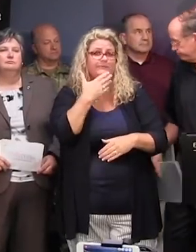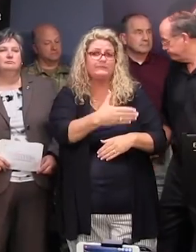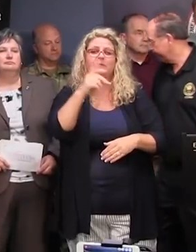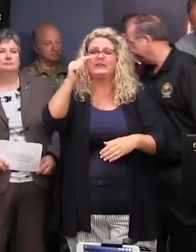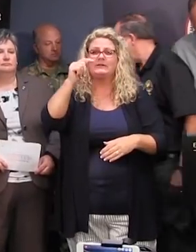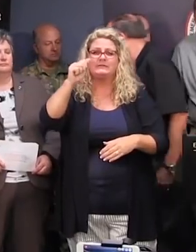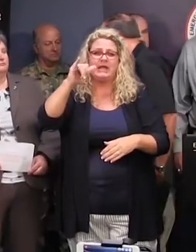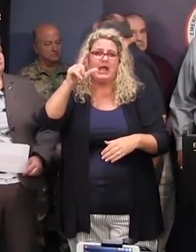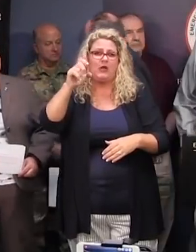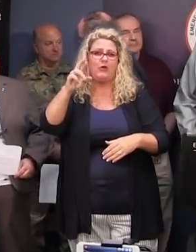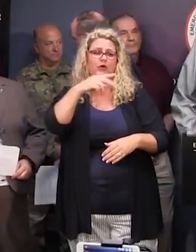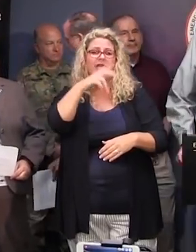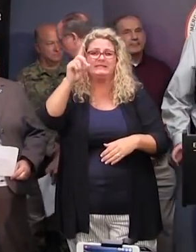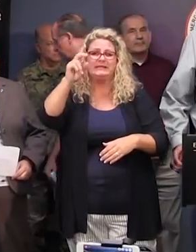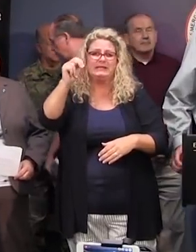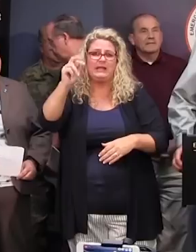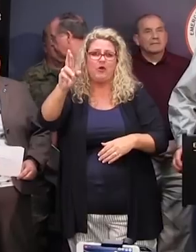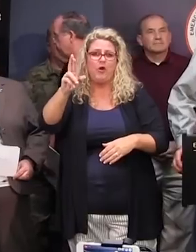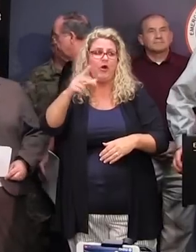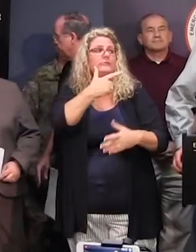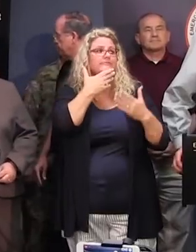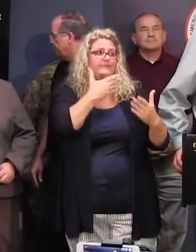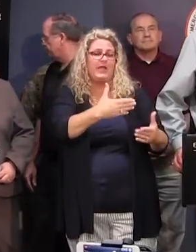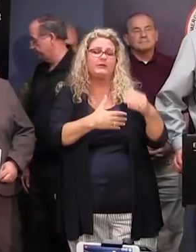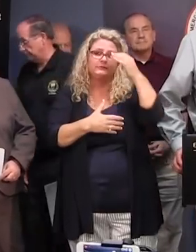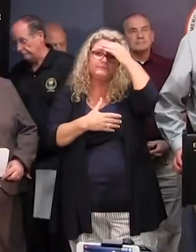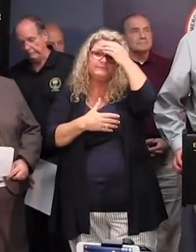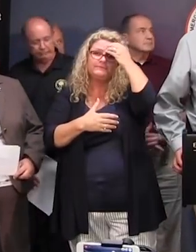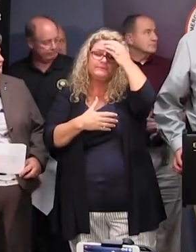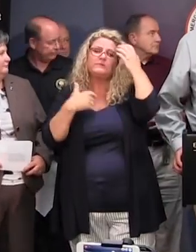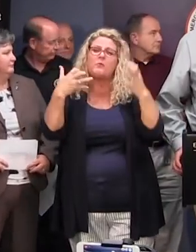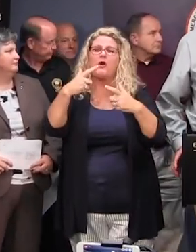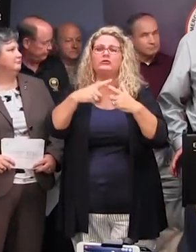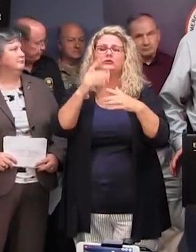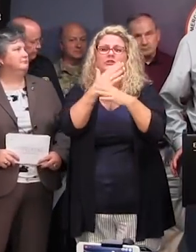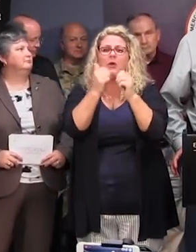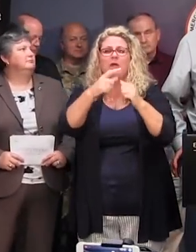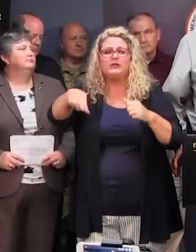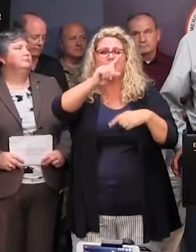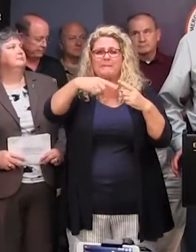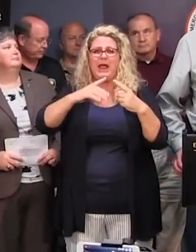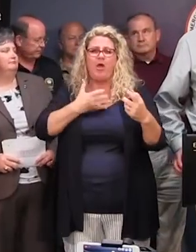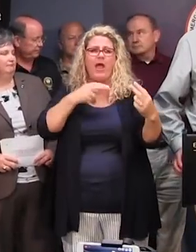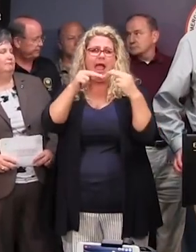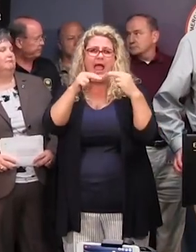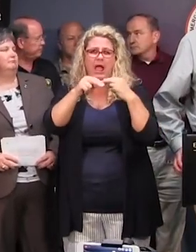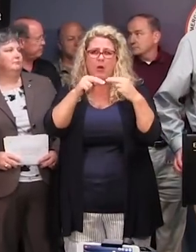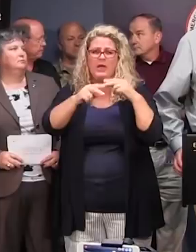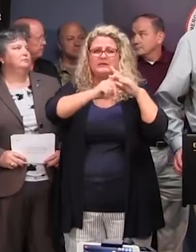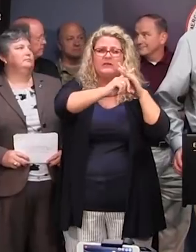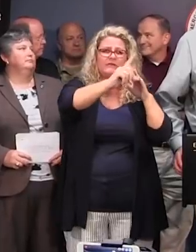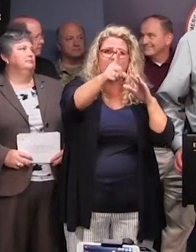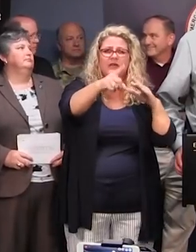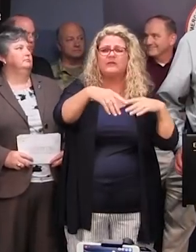Colonel Taylor, DNR. Thank you, Governor. I want to take a moment to shift. We've talked a lot about our highways and evacuations and